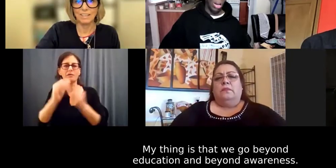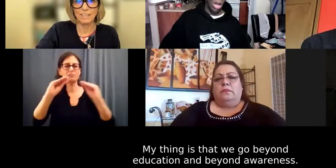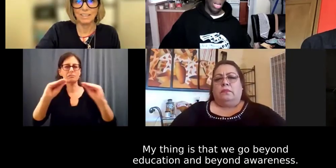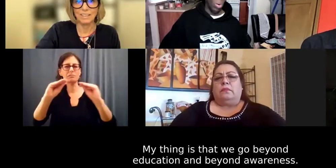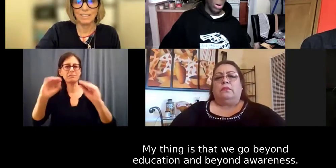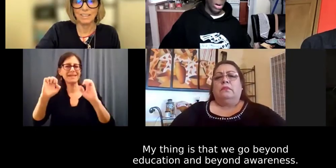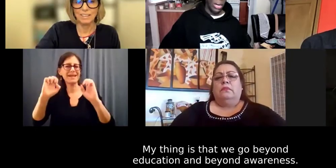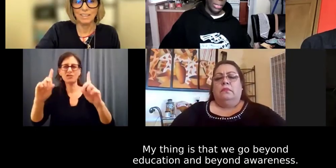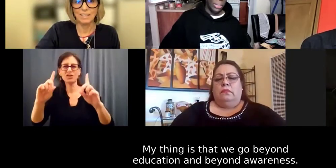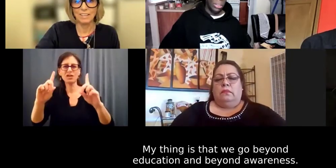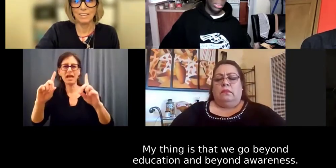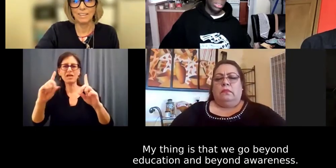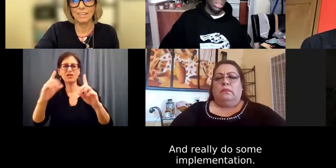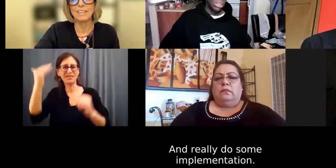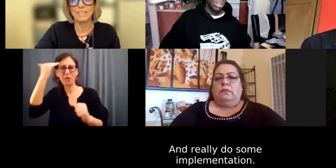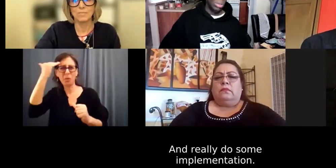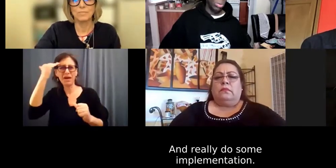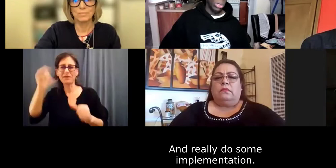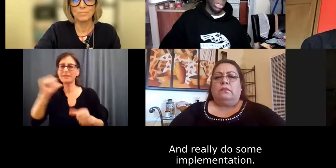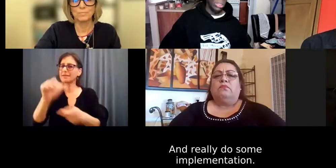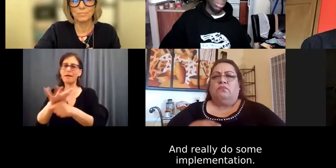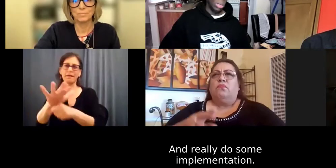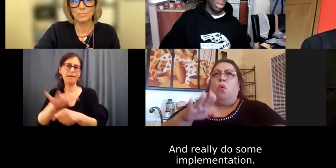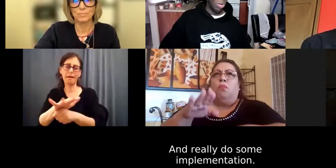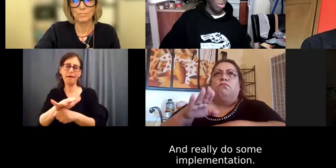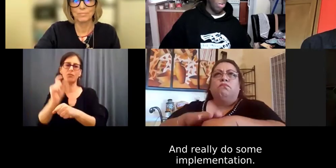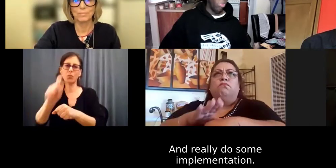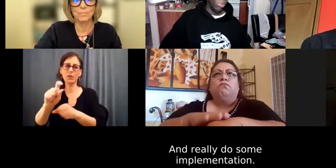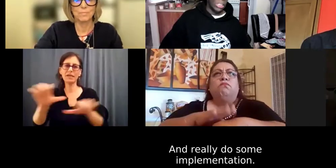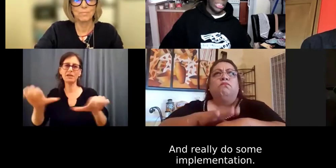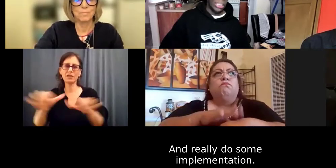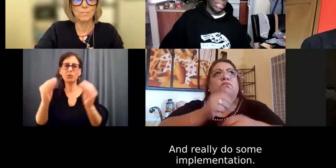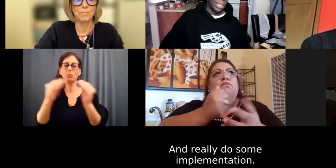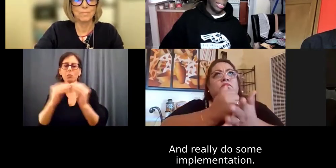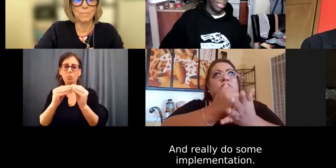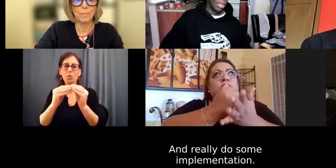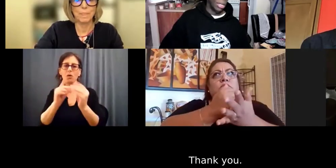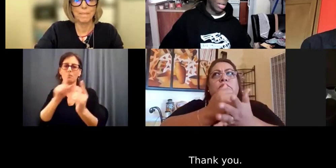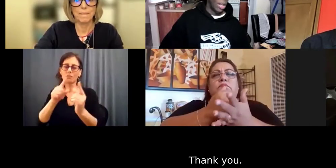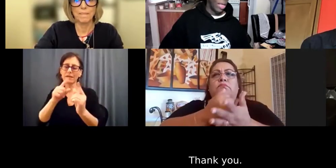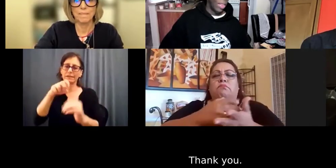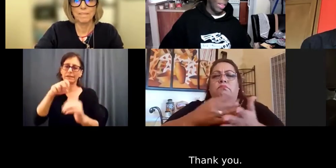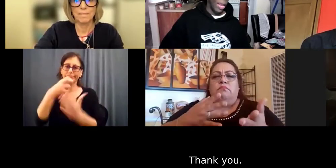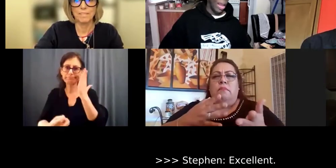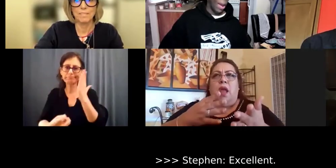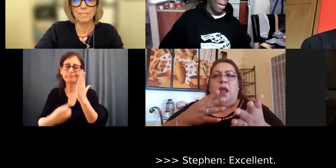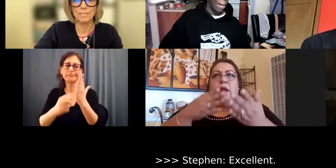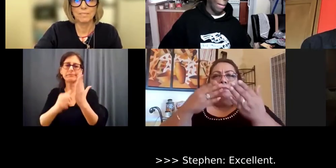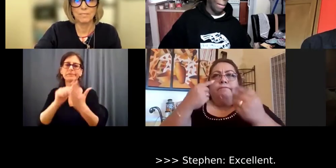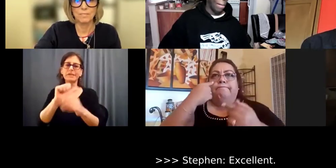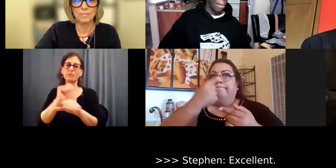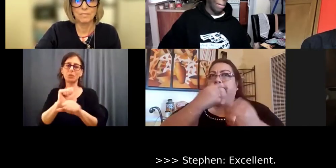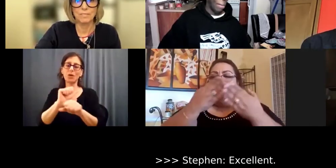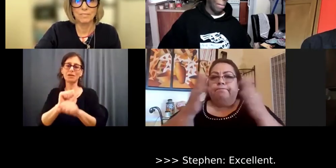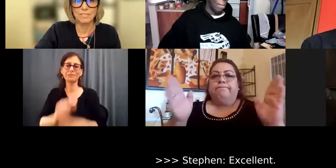awareness to really do some implementation. Thank you.